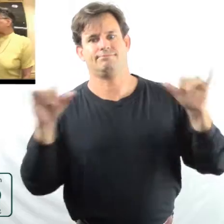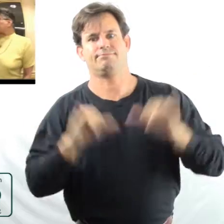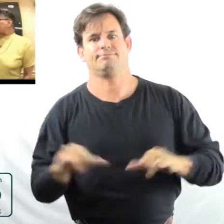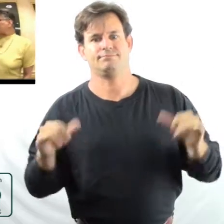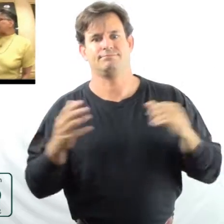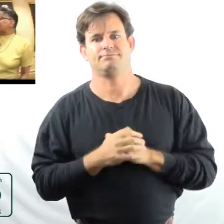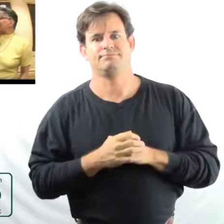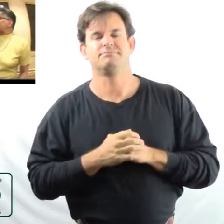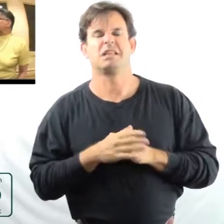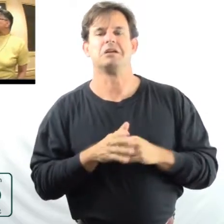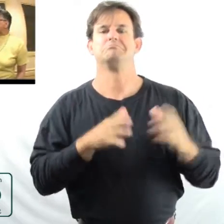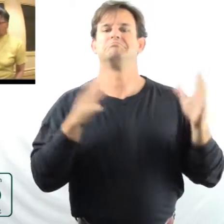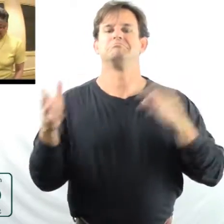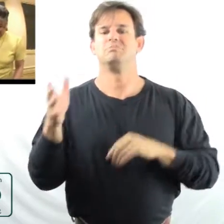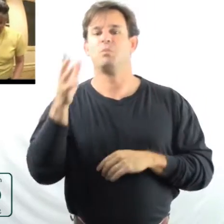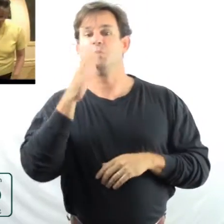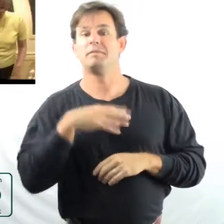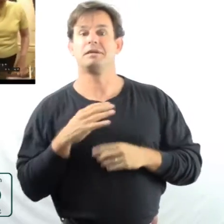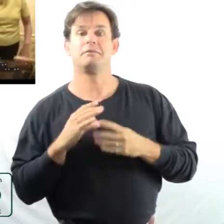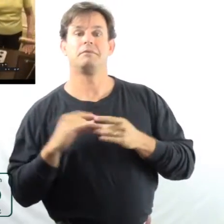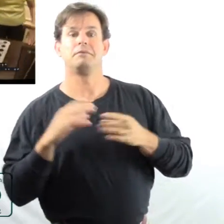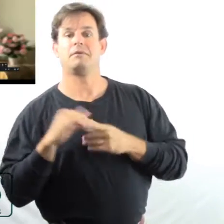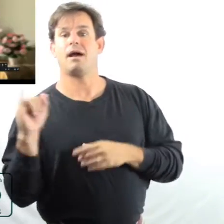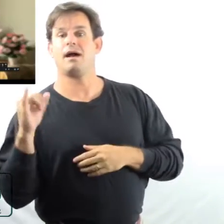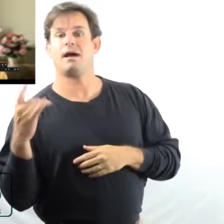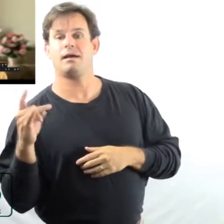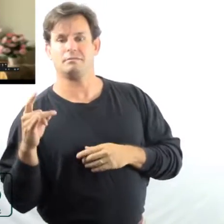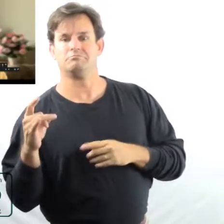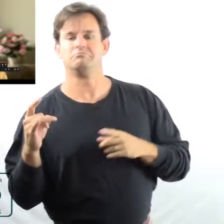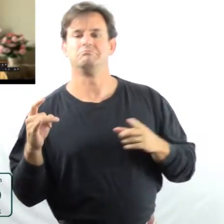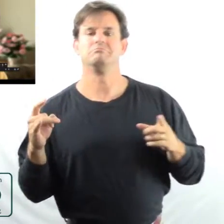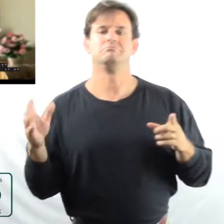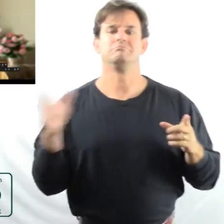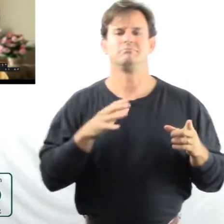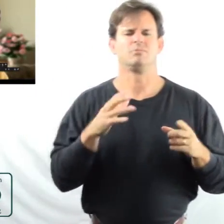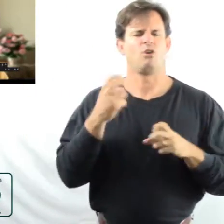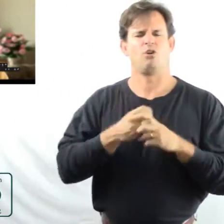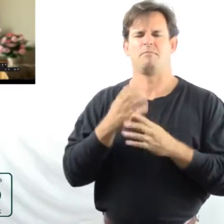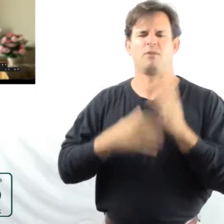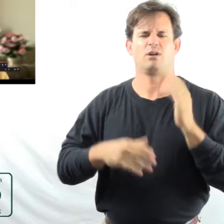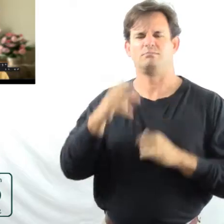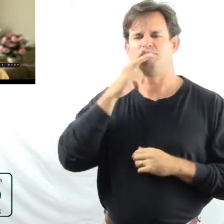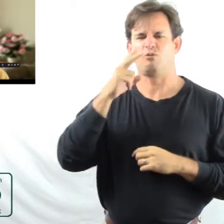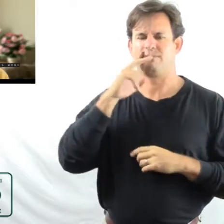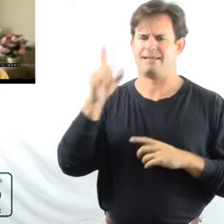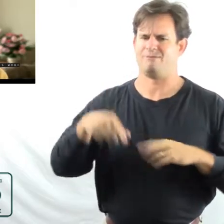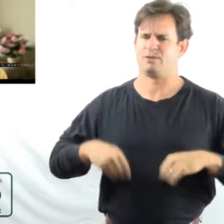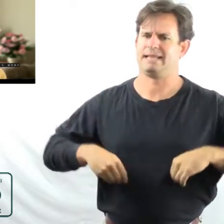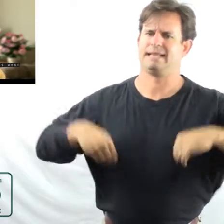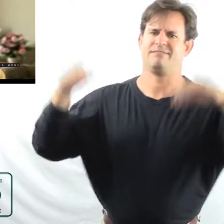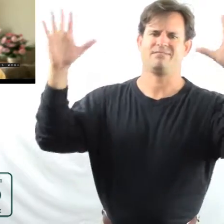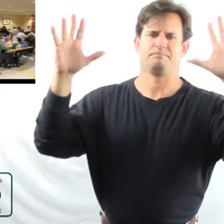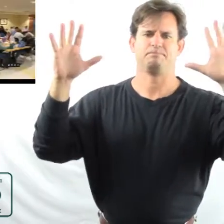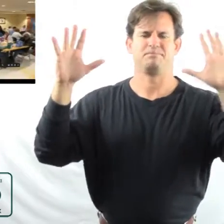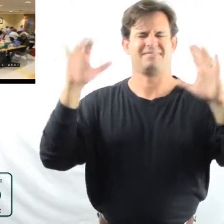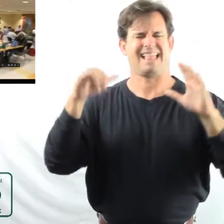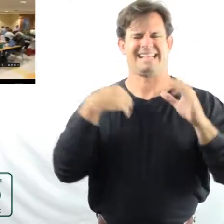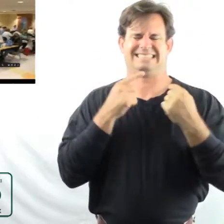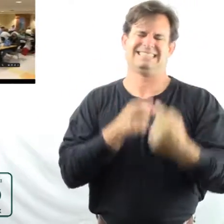I, 18. The smoking was the hardest of all, and I didn't give it up until the last. And, that's what made me suffer the most. Grab a